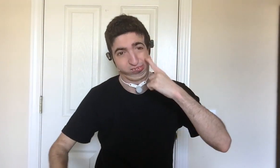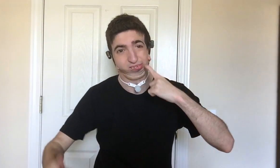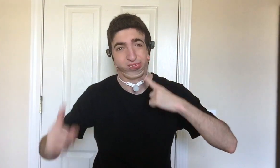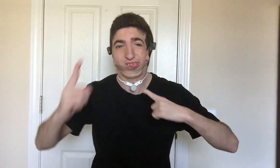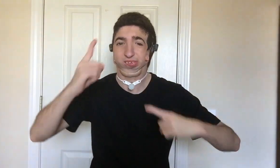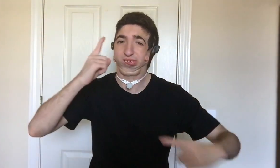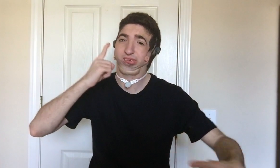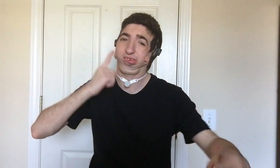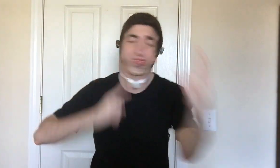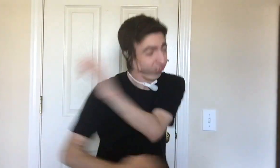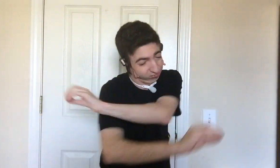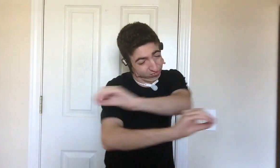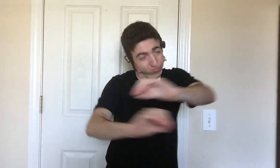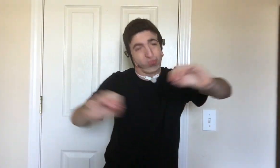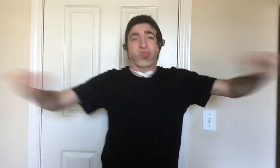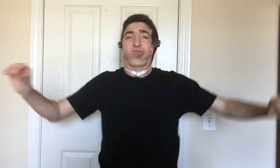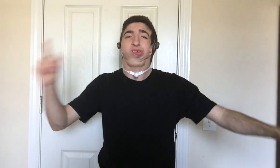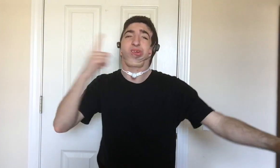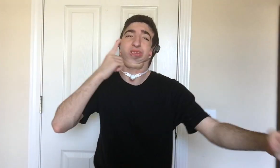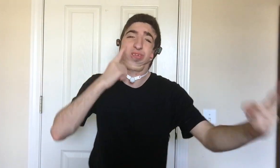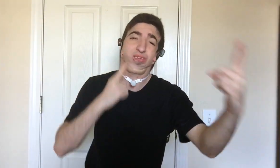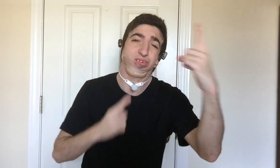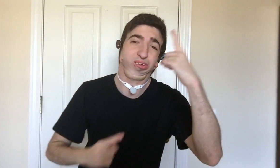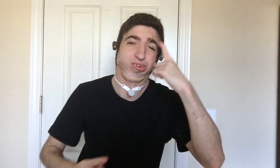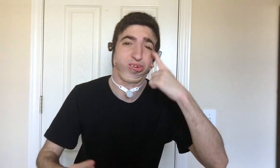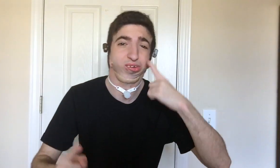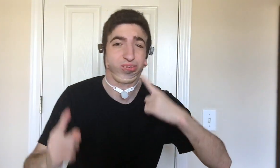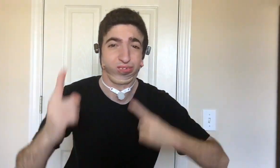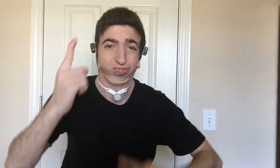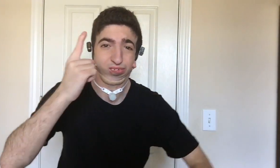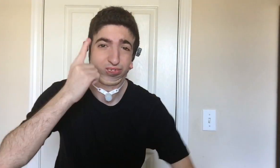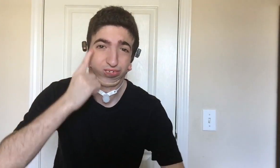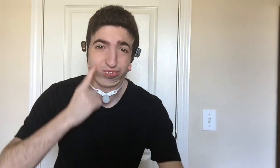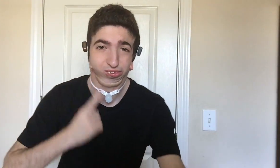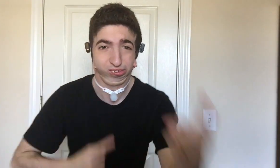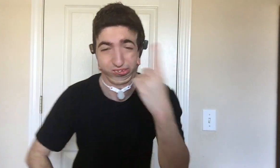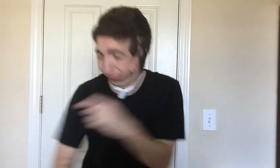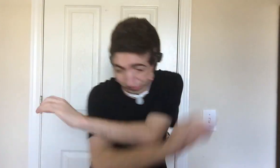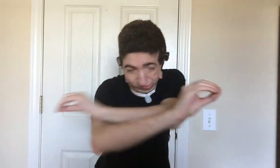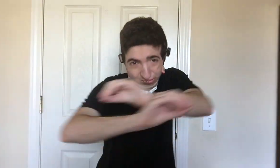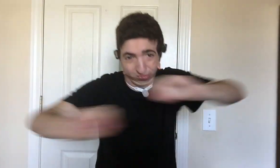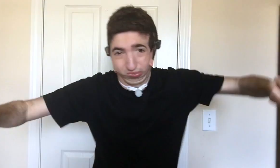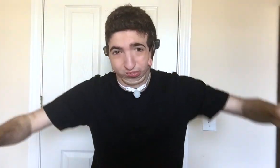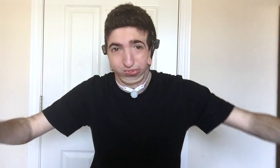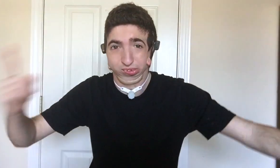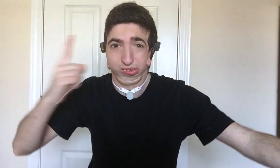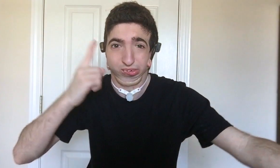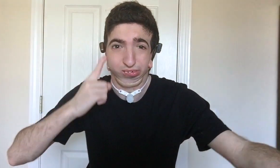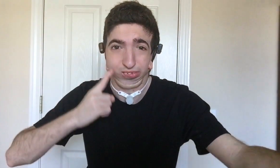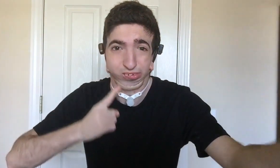And there's no use crying about it And there's no use crying about